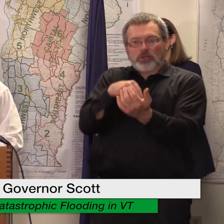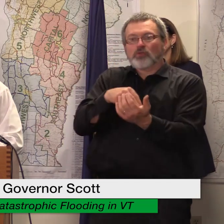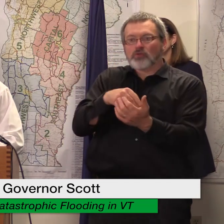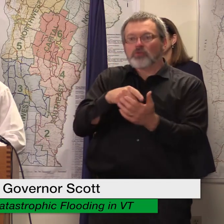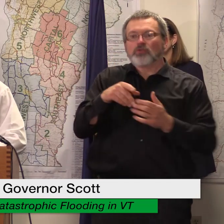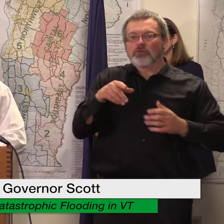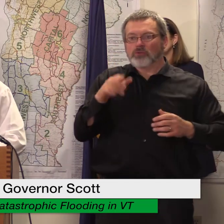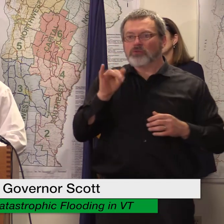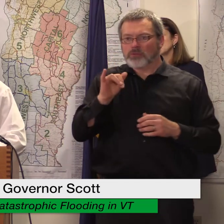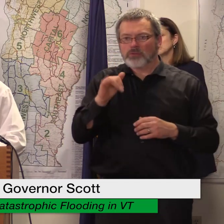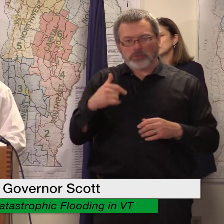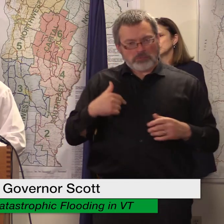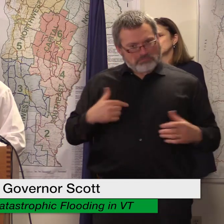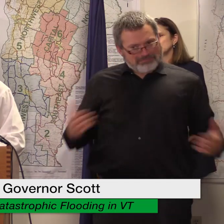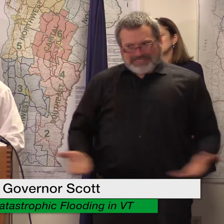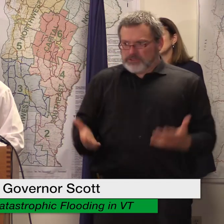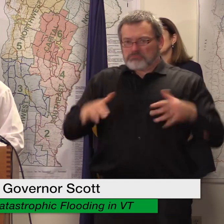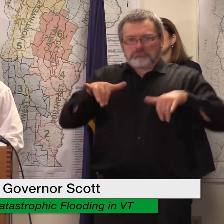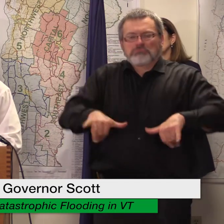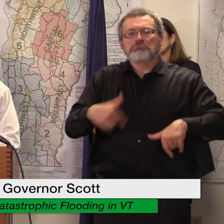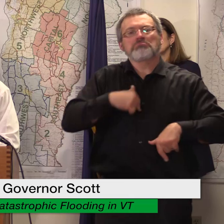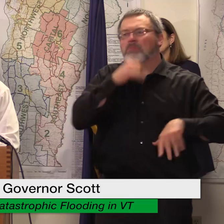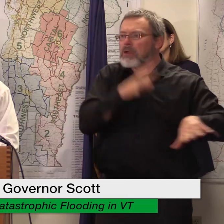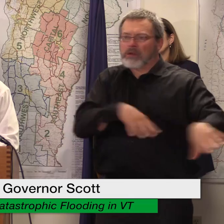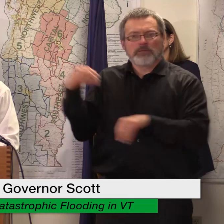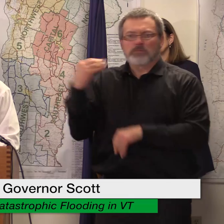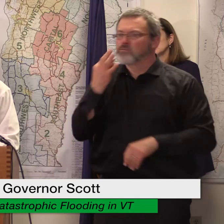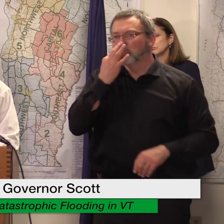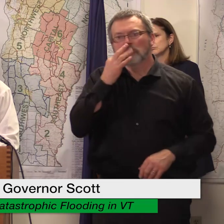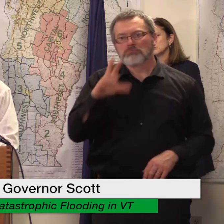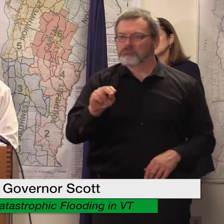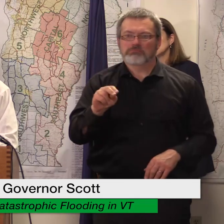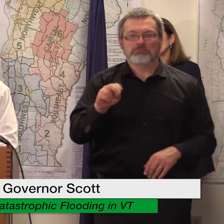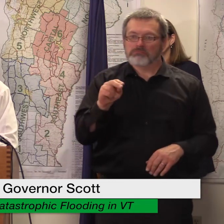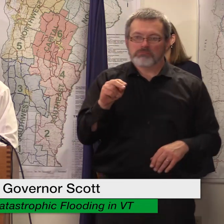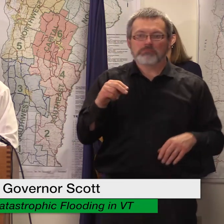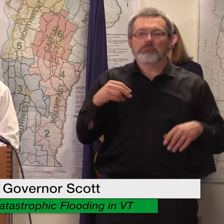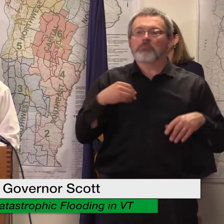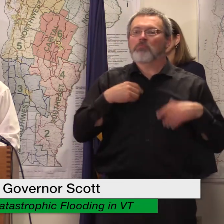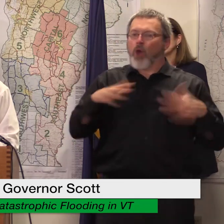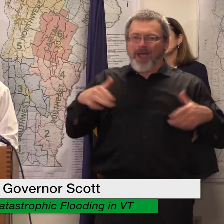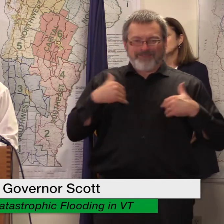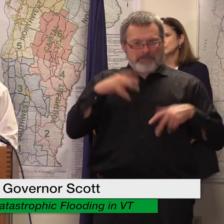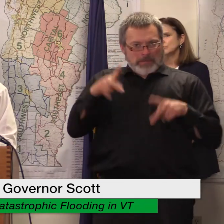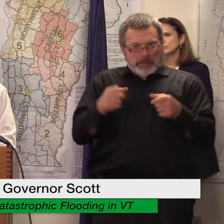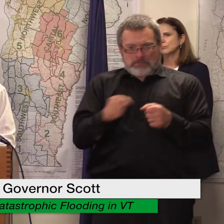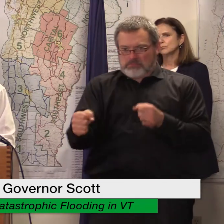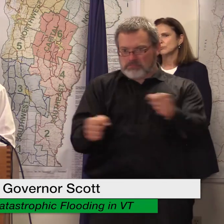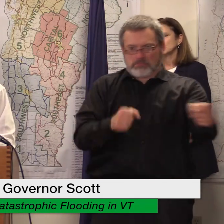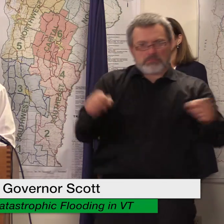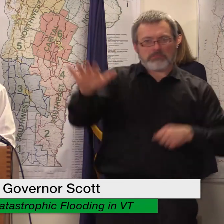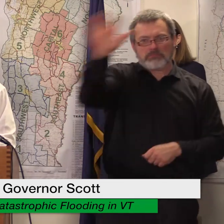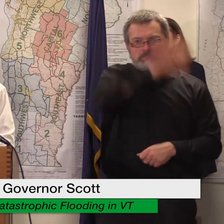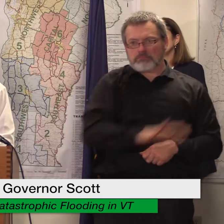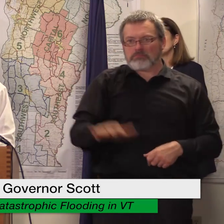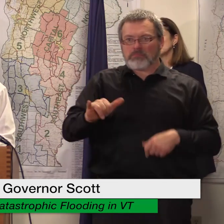we've already deployed personnel to vermont to assist the state in long-term recovery operations